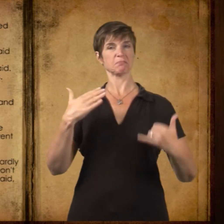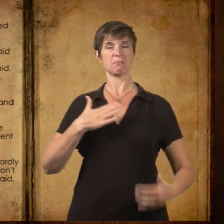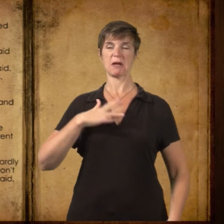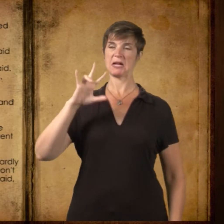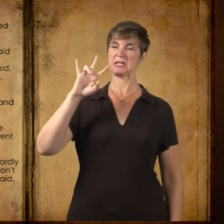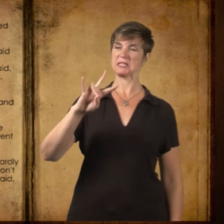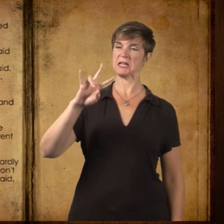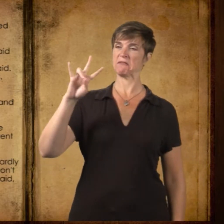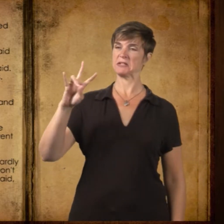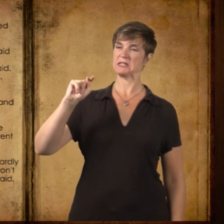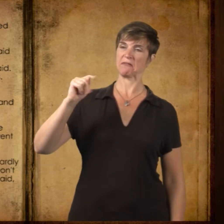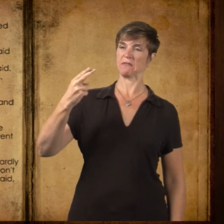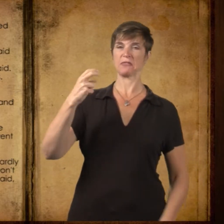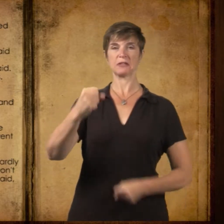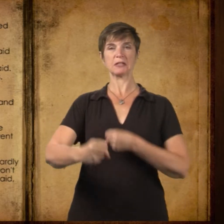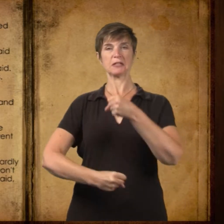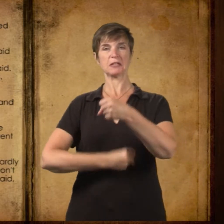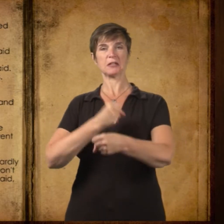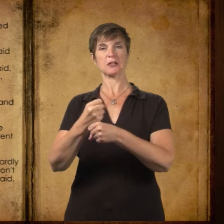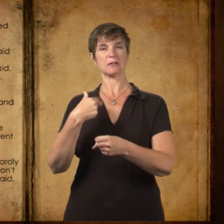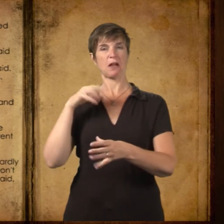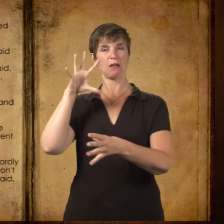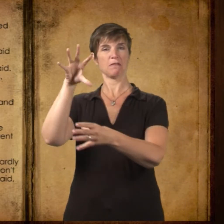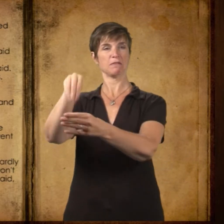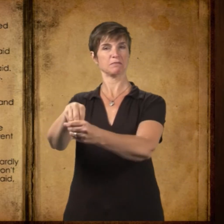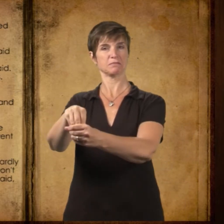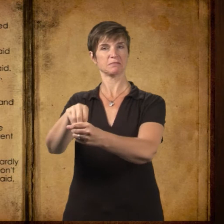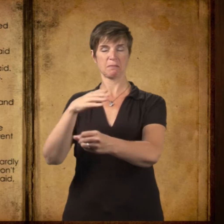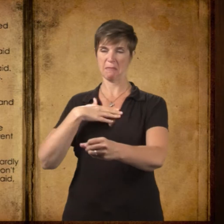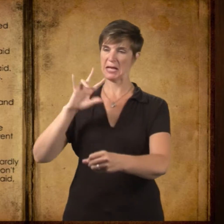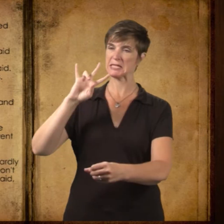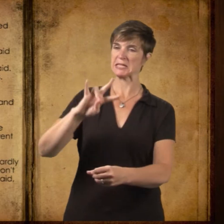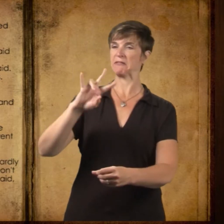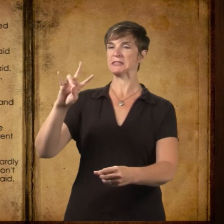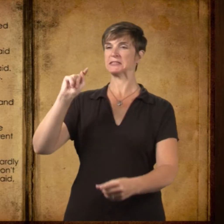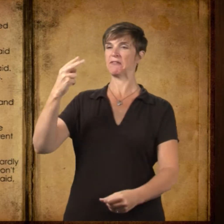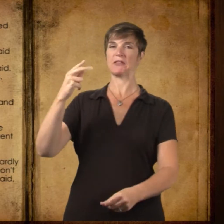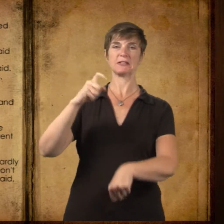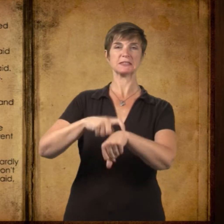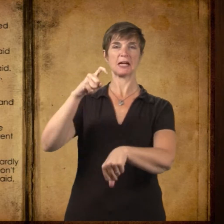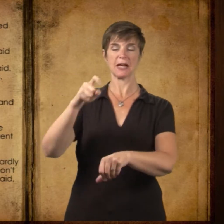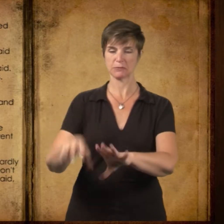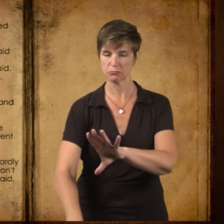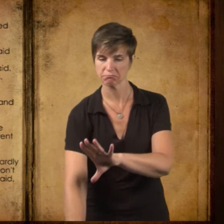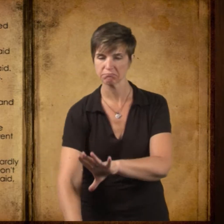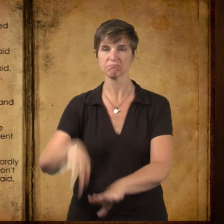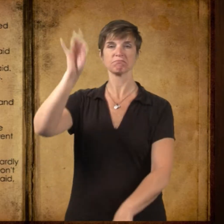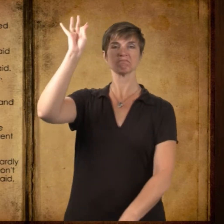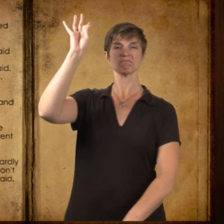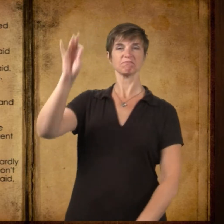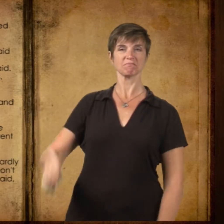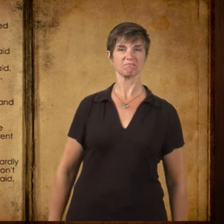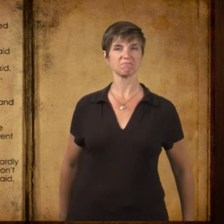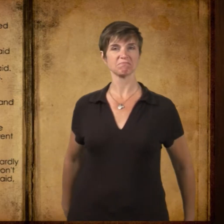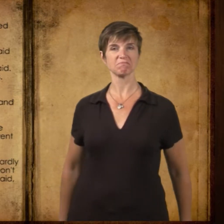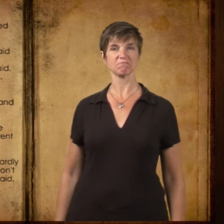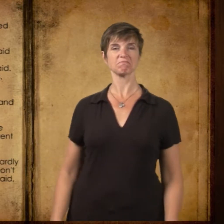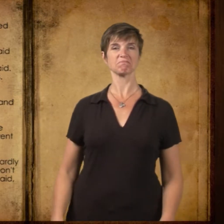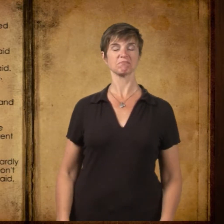Seventy-seventh year I've been in the lottery, Old Man Warner said as he went through the crowd. Seventy-seventh time!